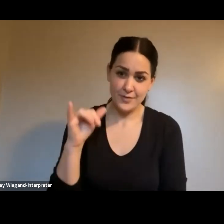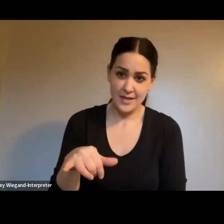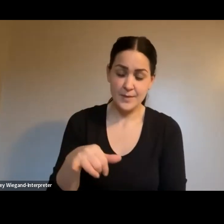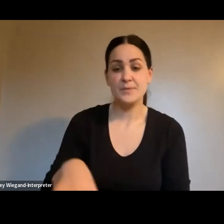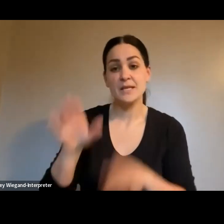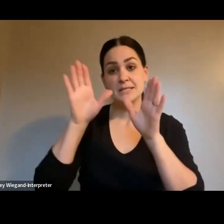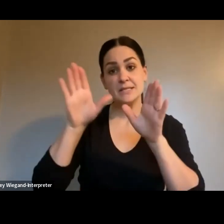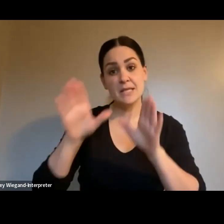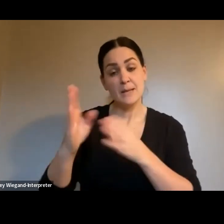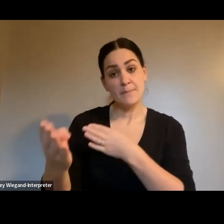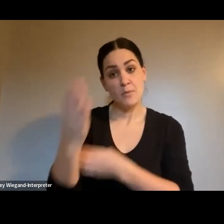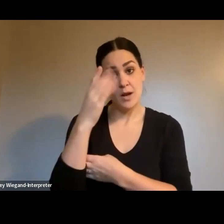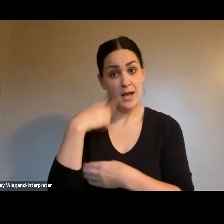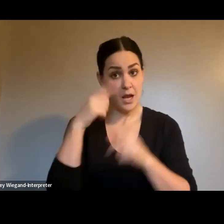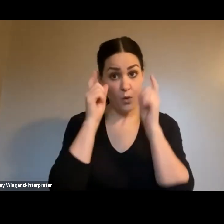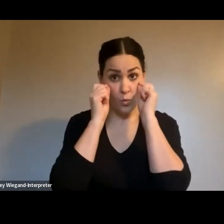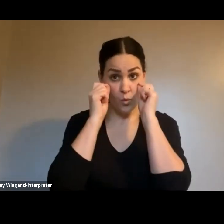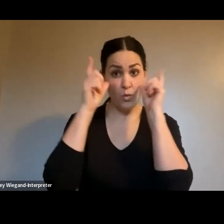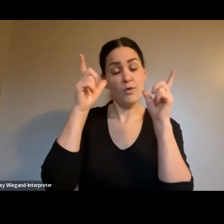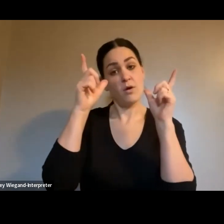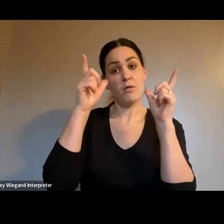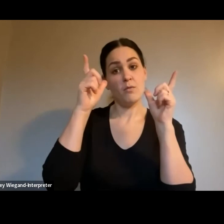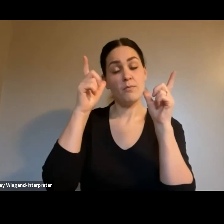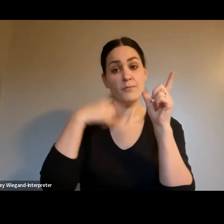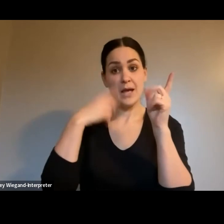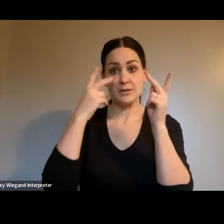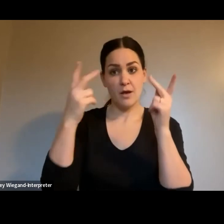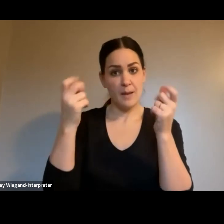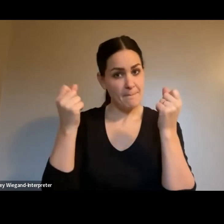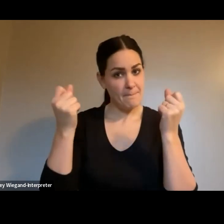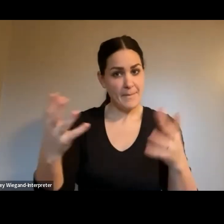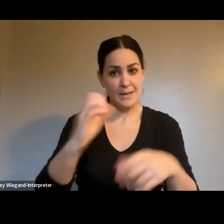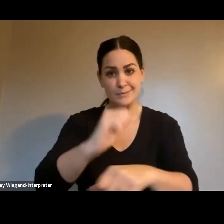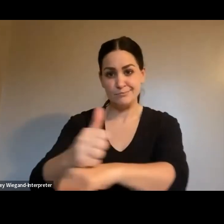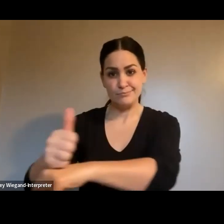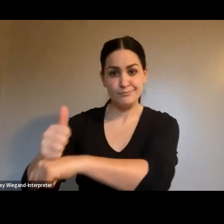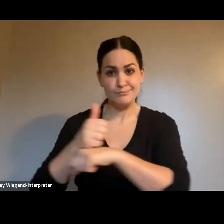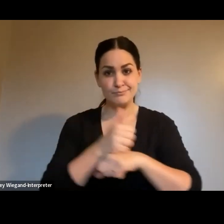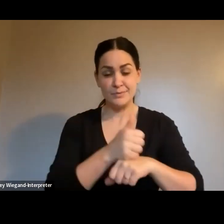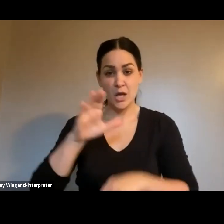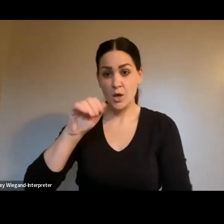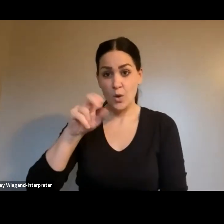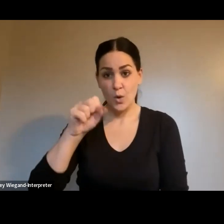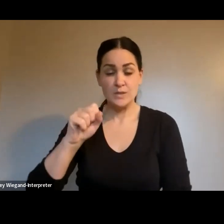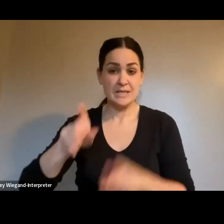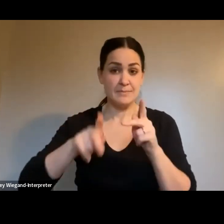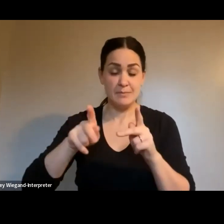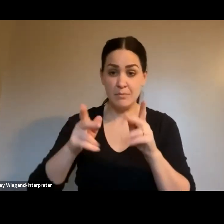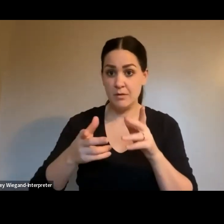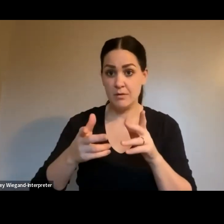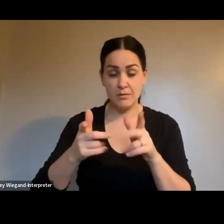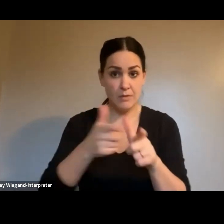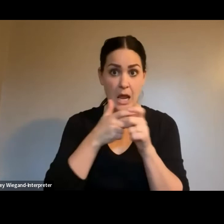morning. I woke up and I saw a lot of cones people running in the streets and buses parked in places.